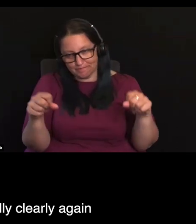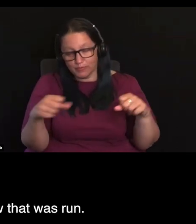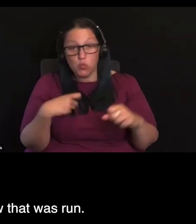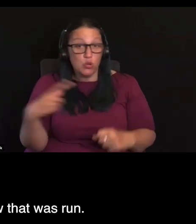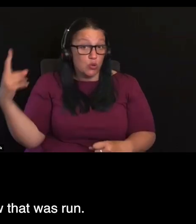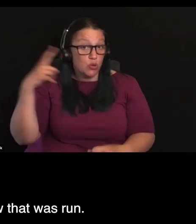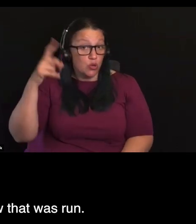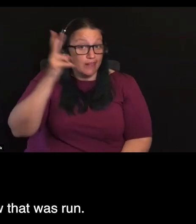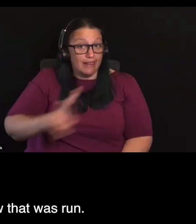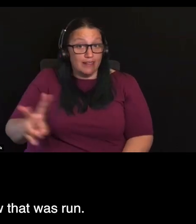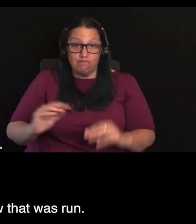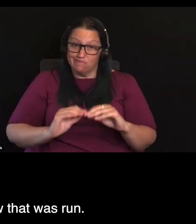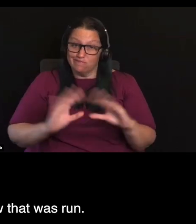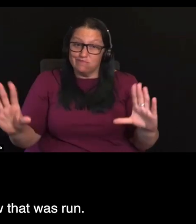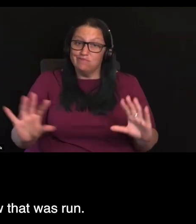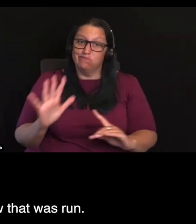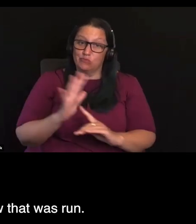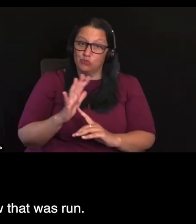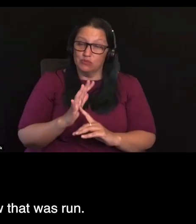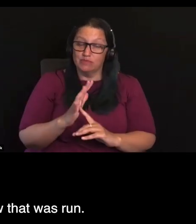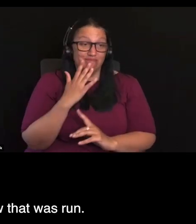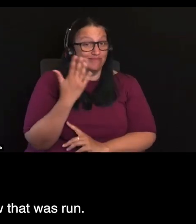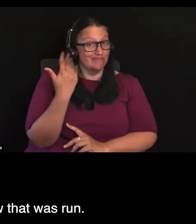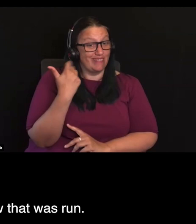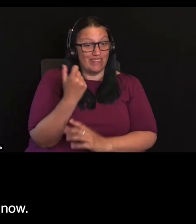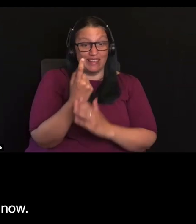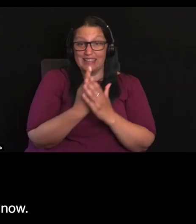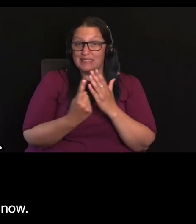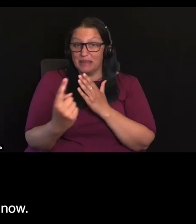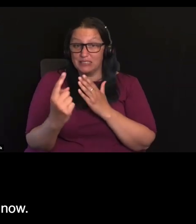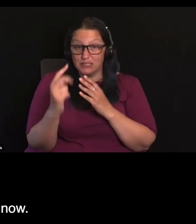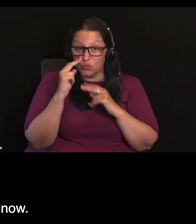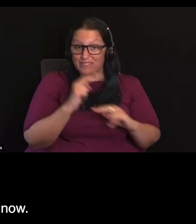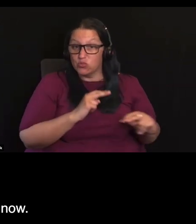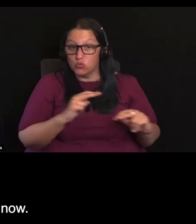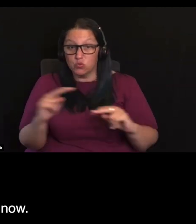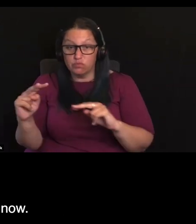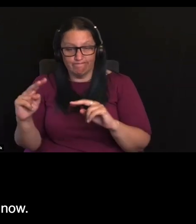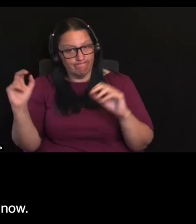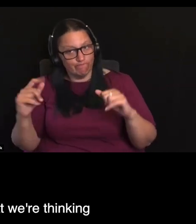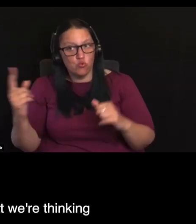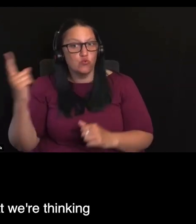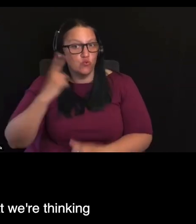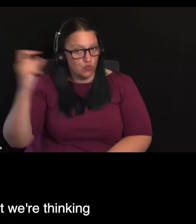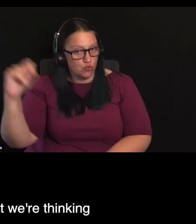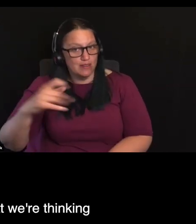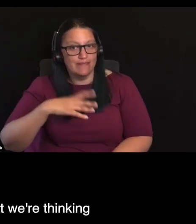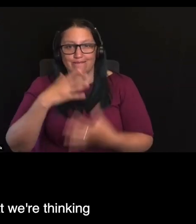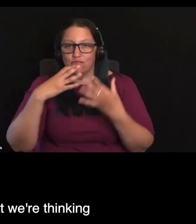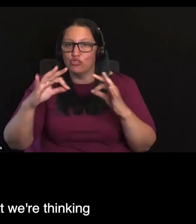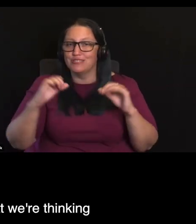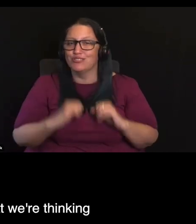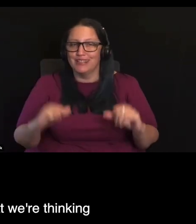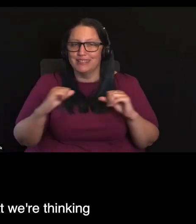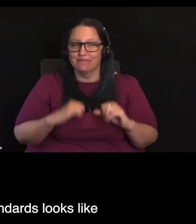again through the independent review that was run. And so, to me, it starts now. It starts by, you know,